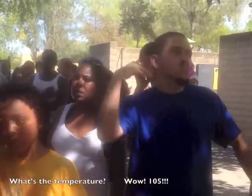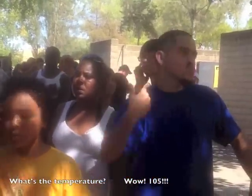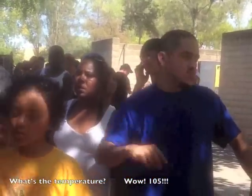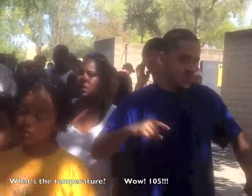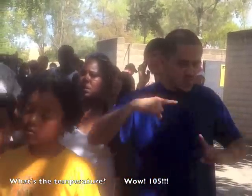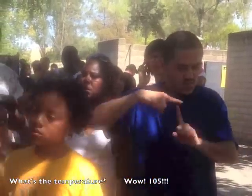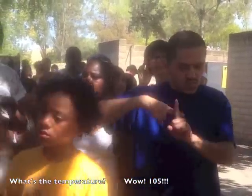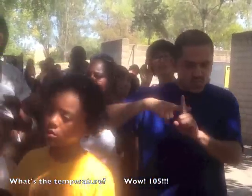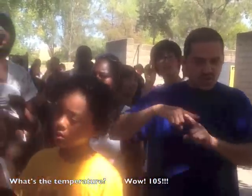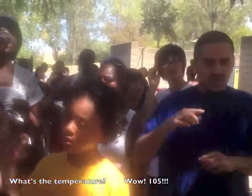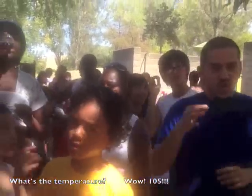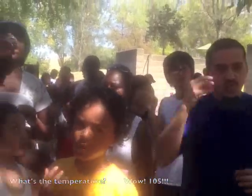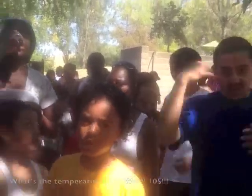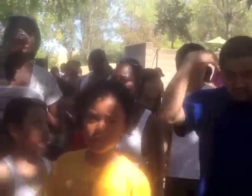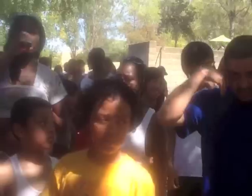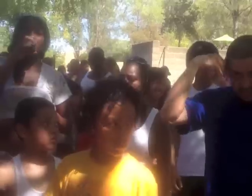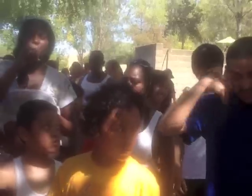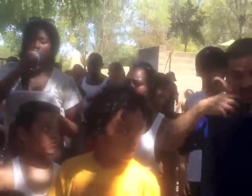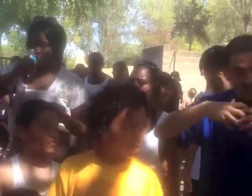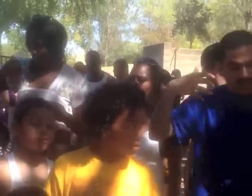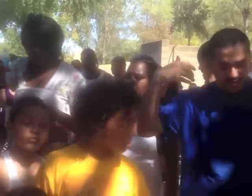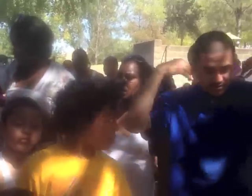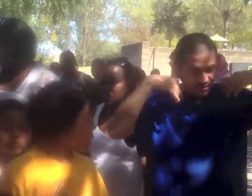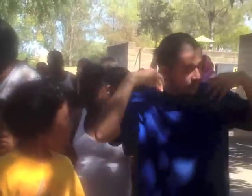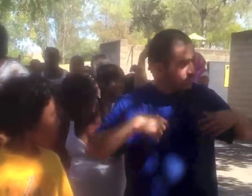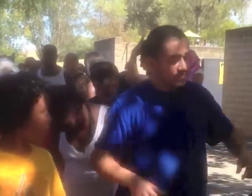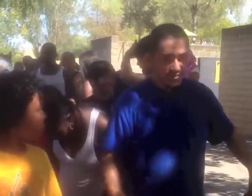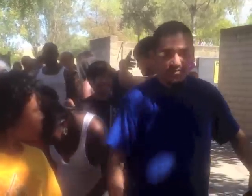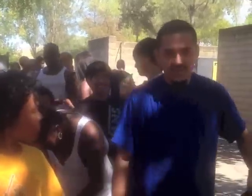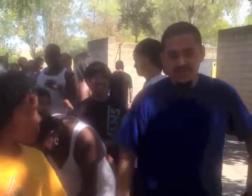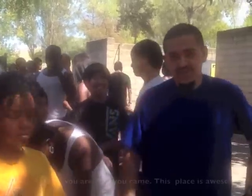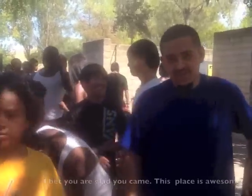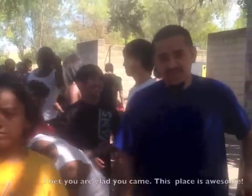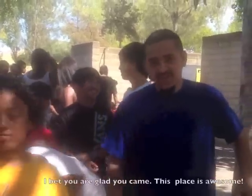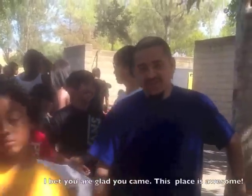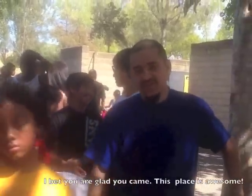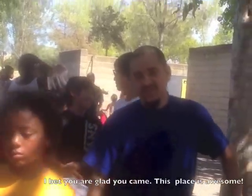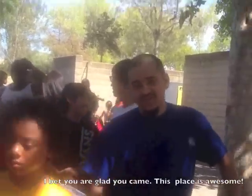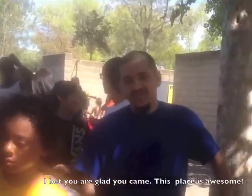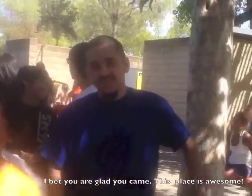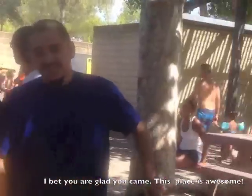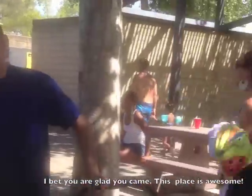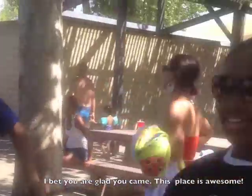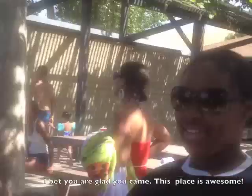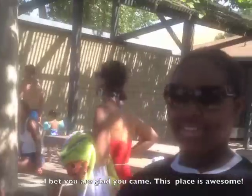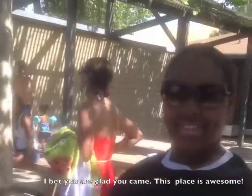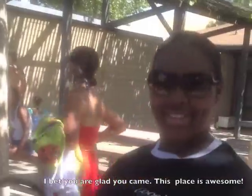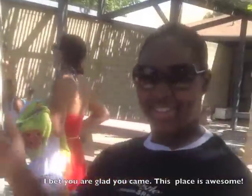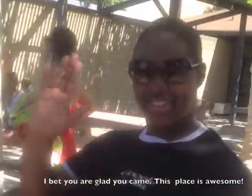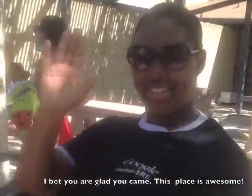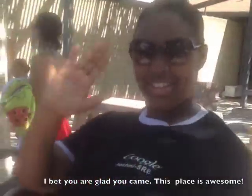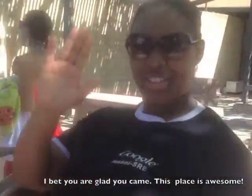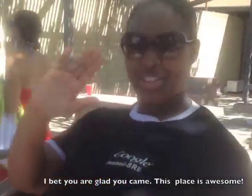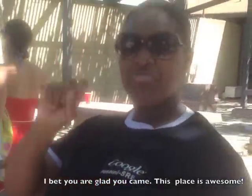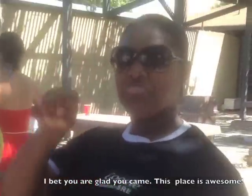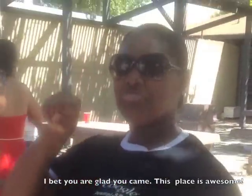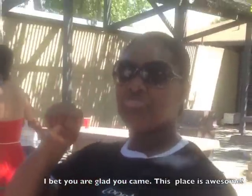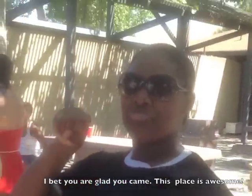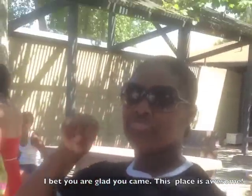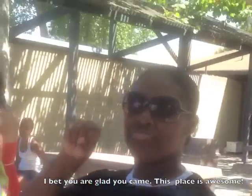invited to a barbecue to start the floor. Sitting with your friends as y'all reminisce. About the days growing up and the first person you kiss. And as